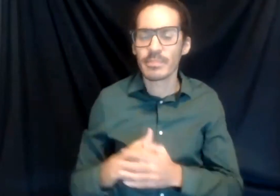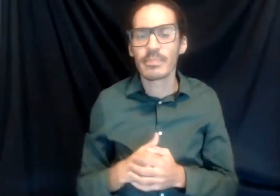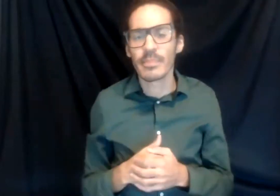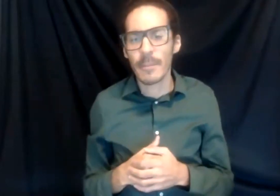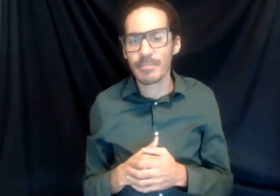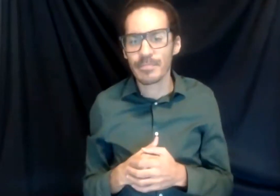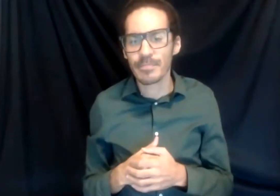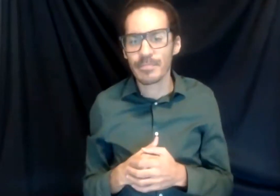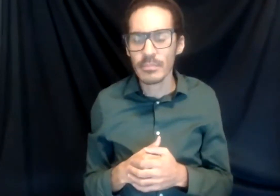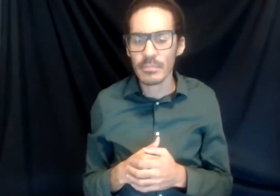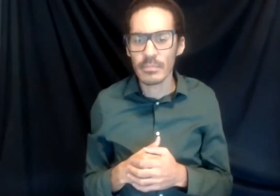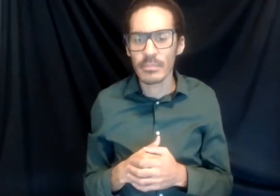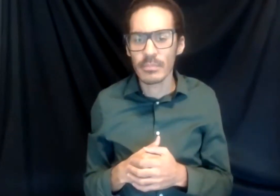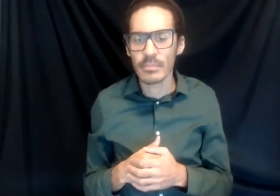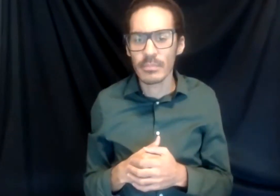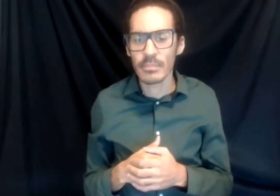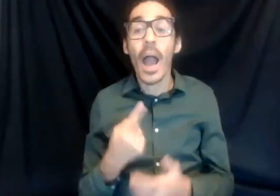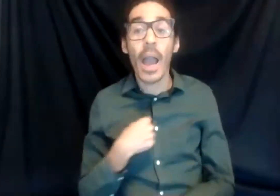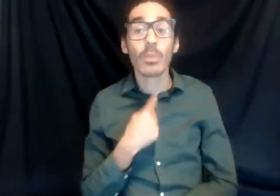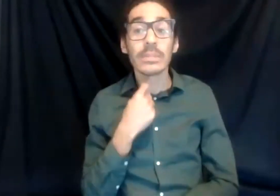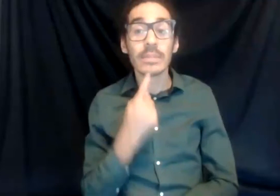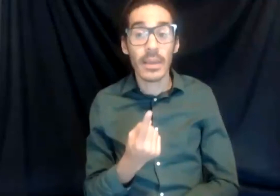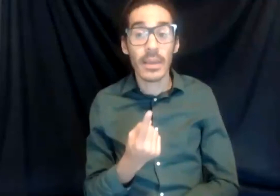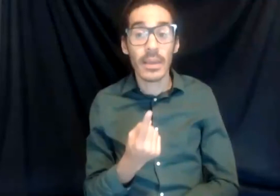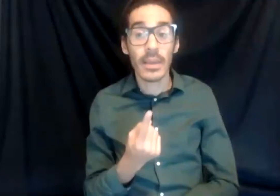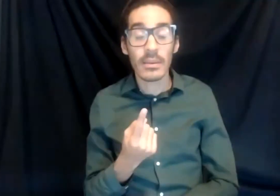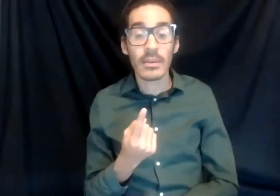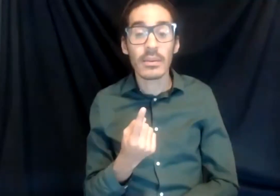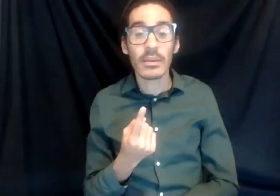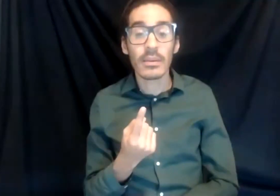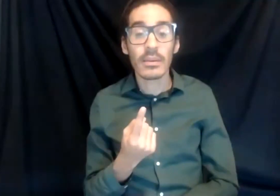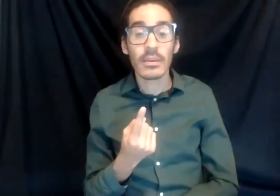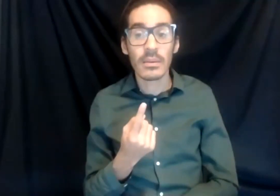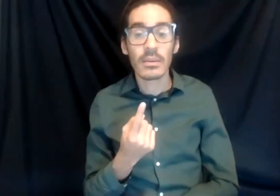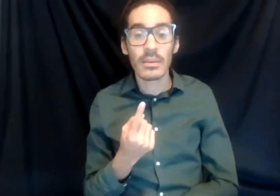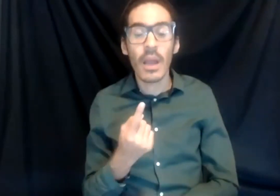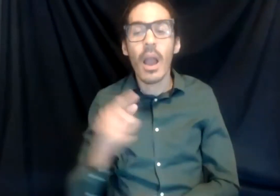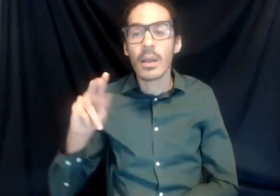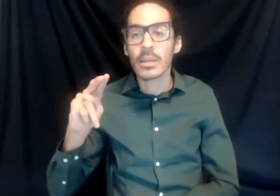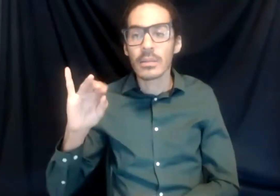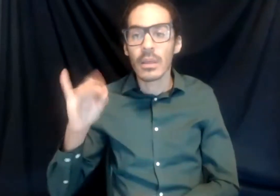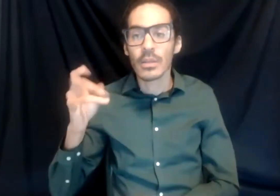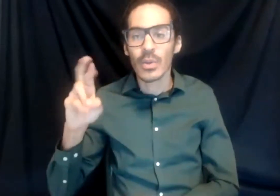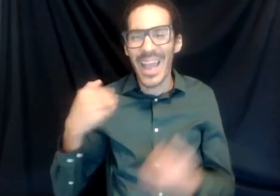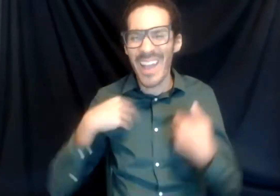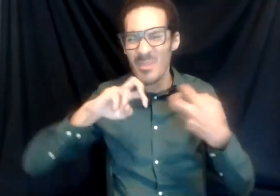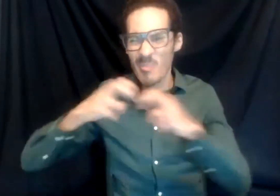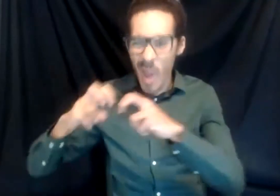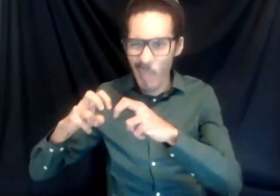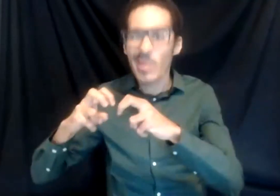So I would say that Nigeria has a lot of issues in terms of inclusion, and